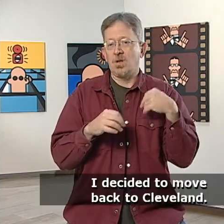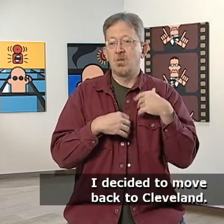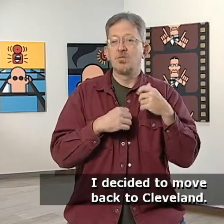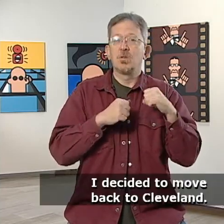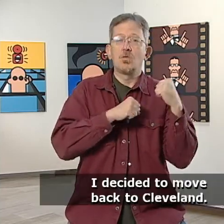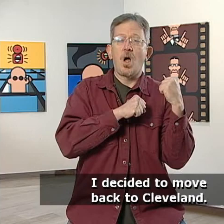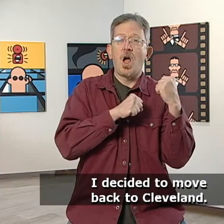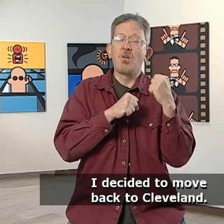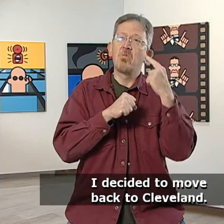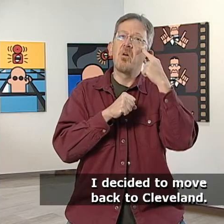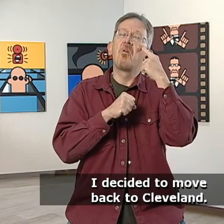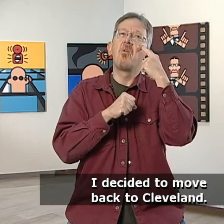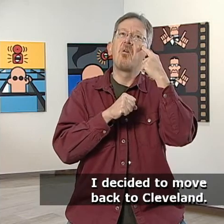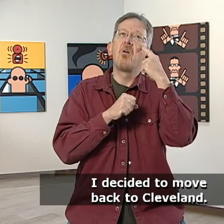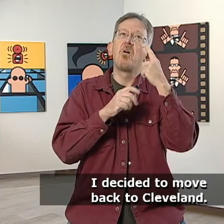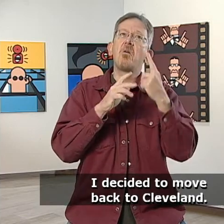I decided to move back to Cleveland.